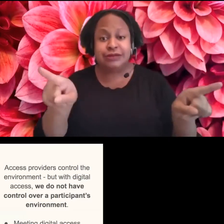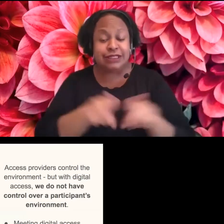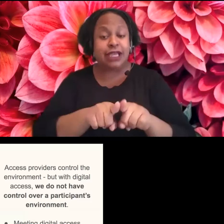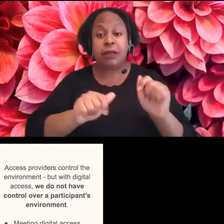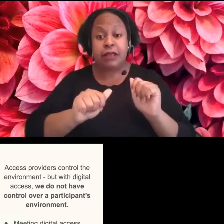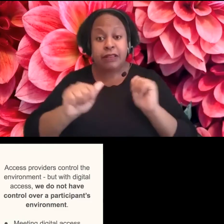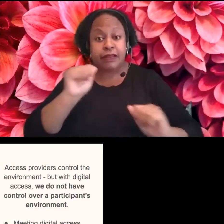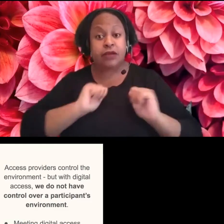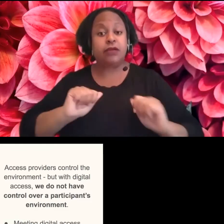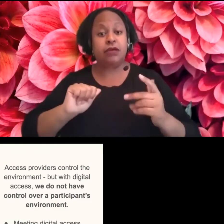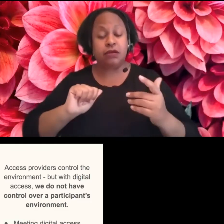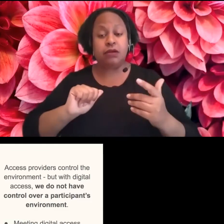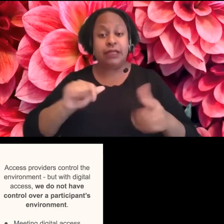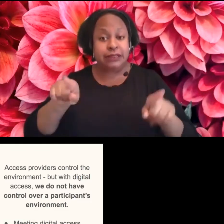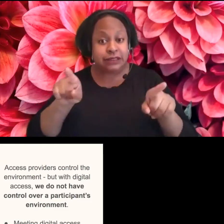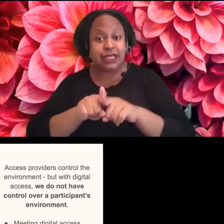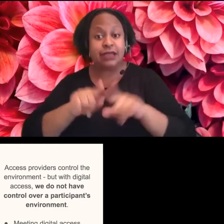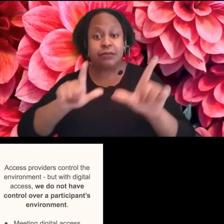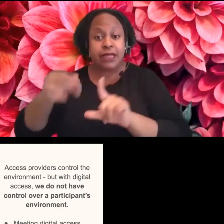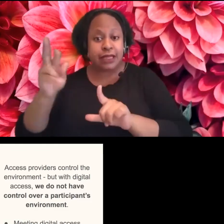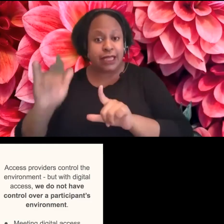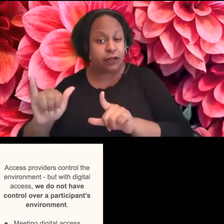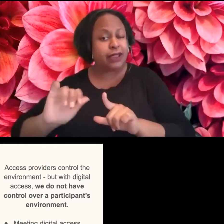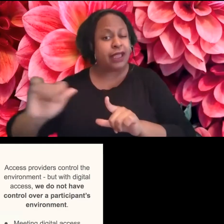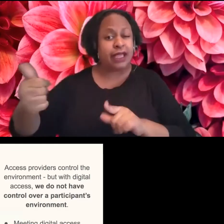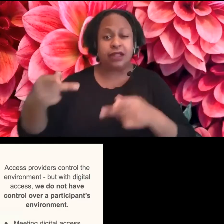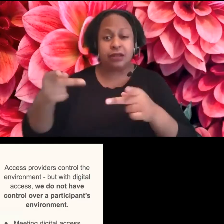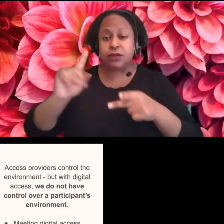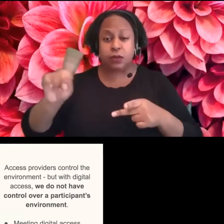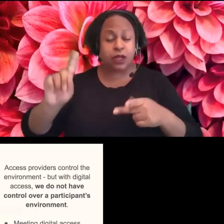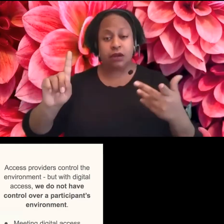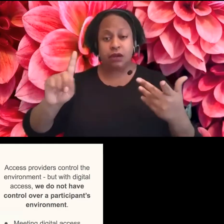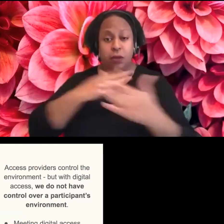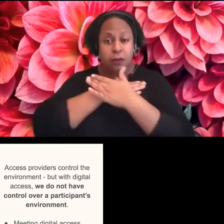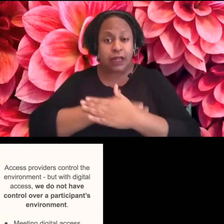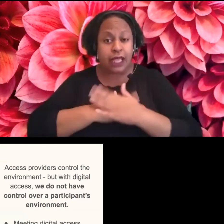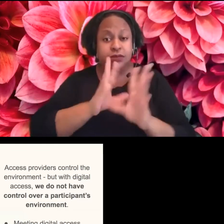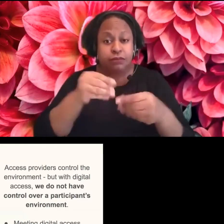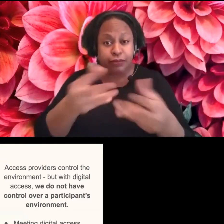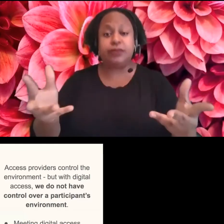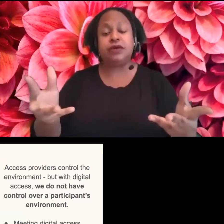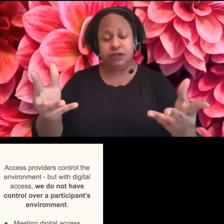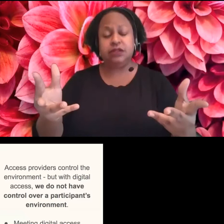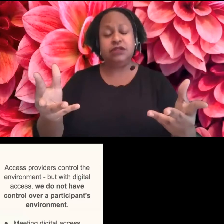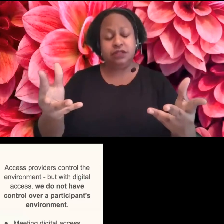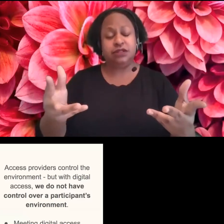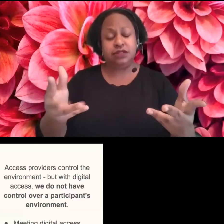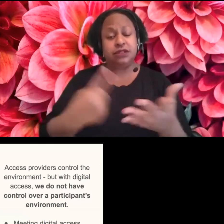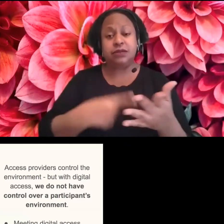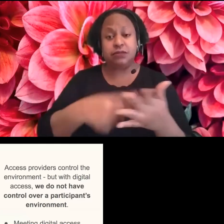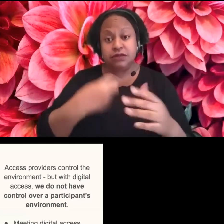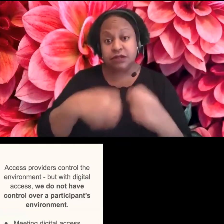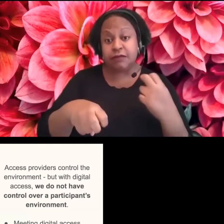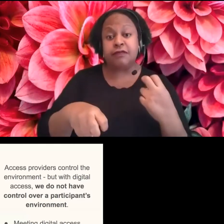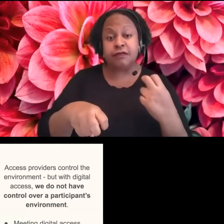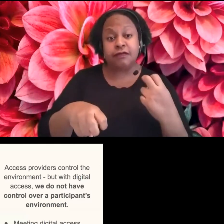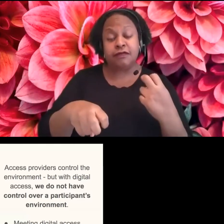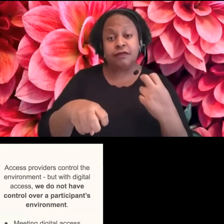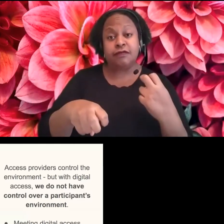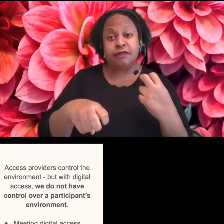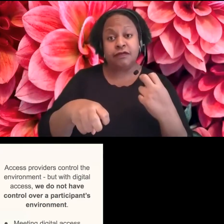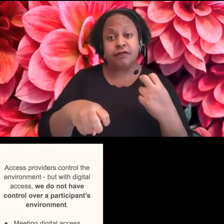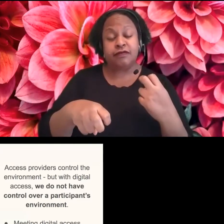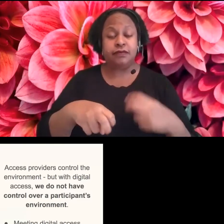to relax the space. This is actually a really different problem and quite difficult. And, uh,